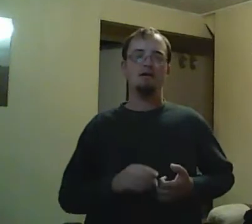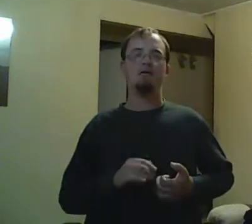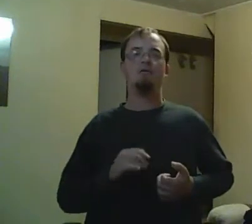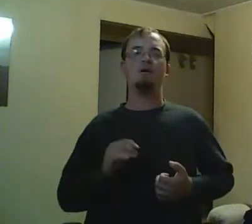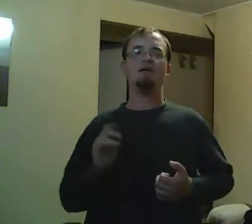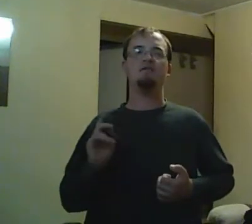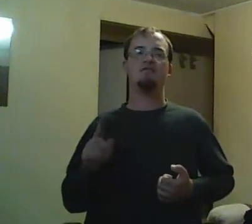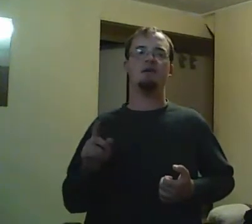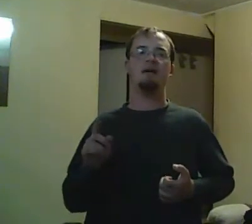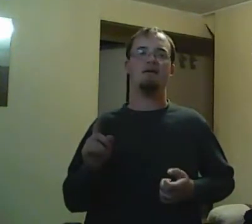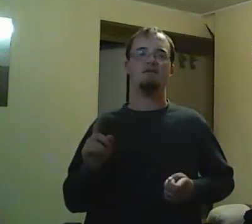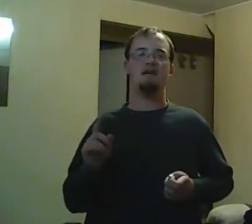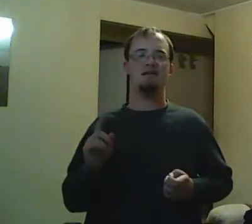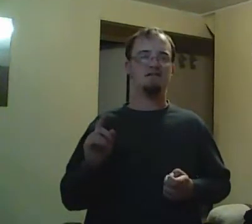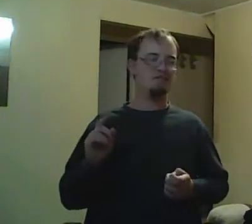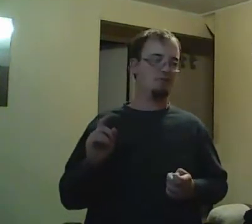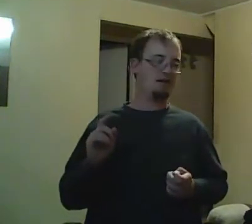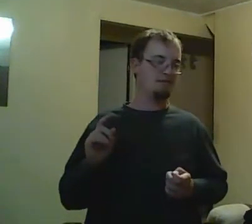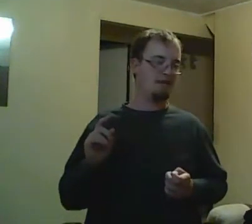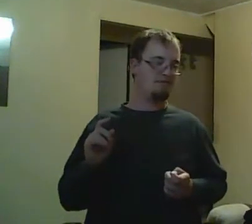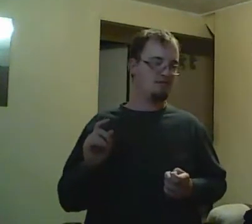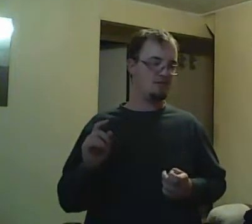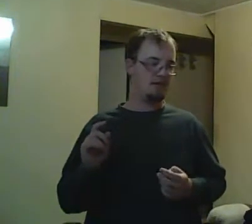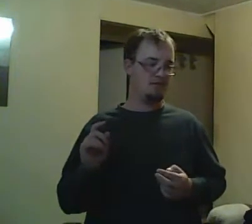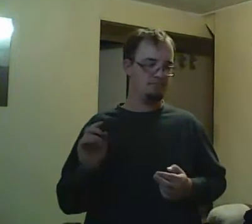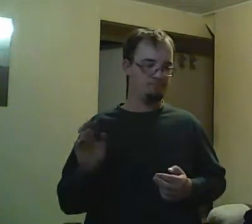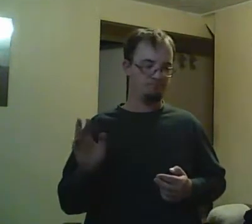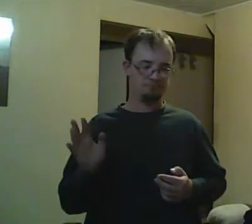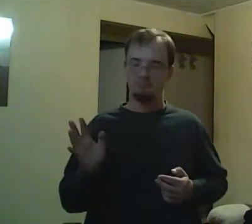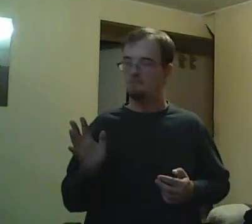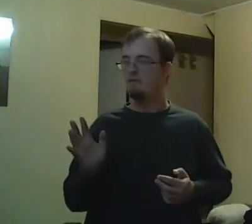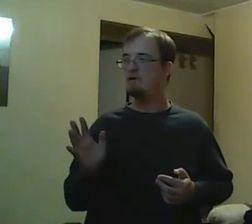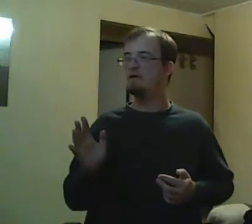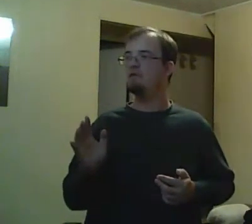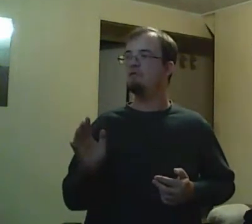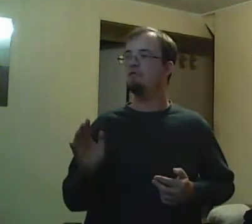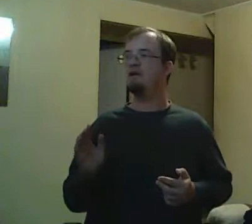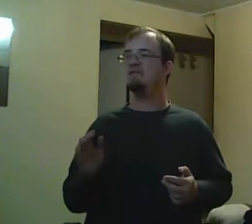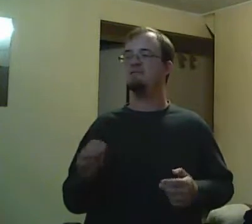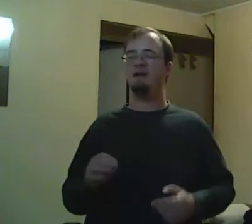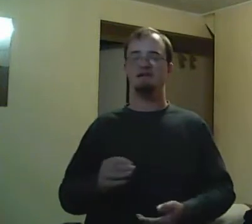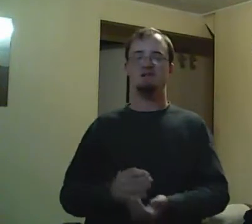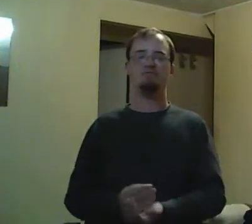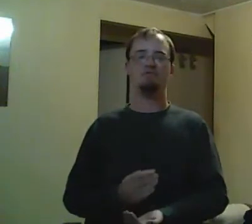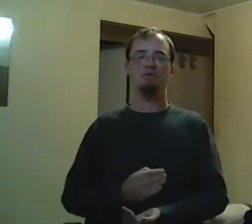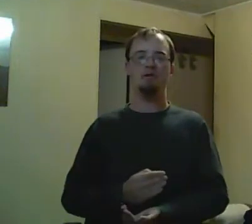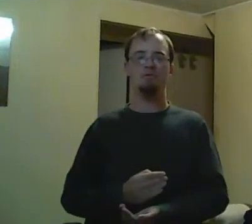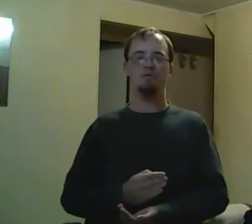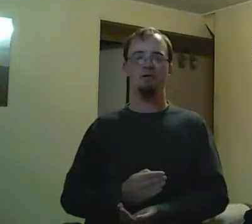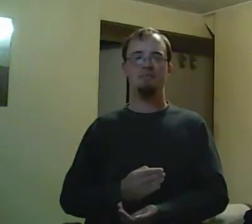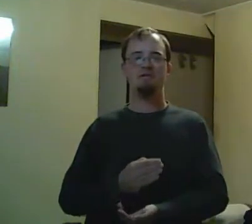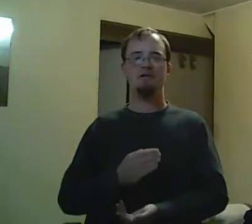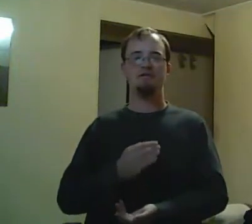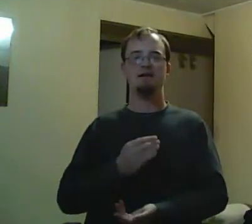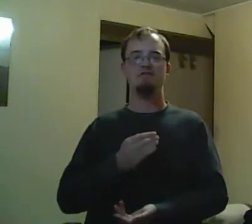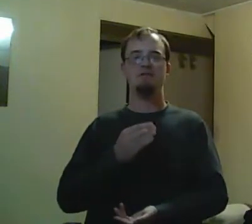However, Rick's mom says that, you know, Rick says that you and Toby are going to rule the school with this thing, right? Oh, yeah. Yeah, of course.